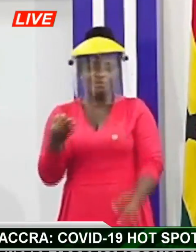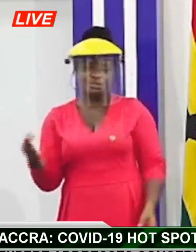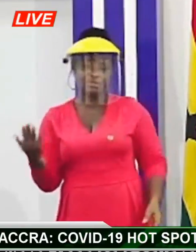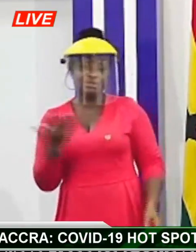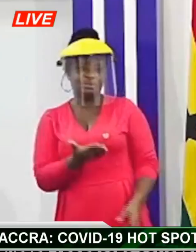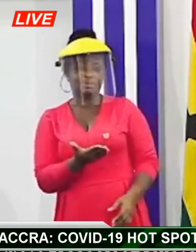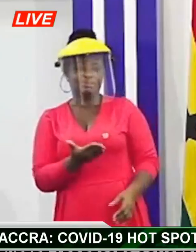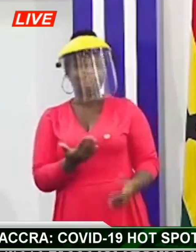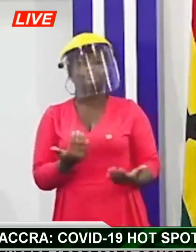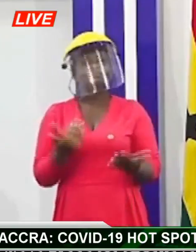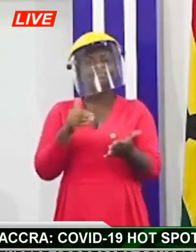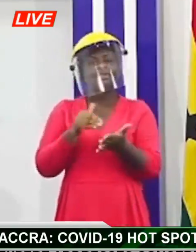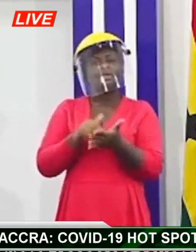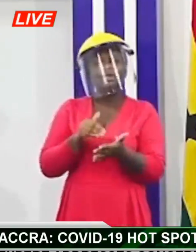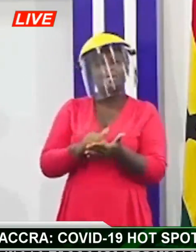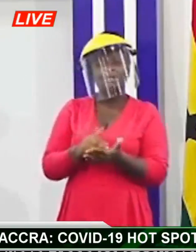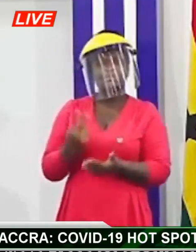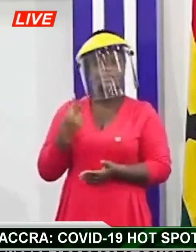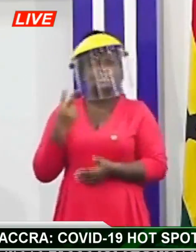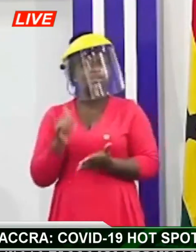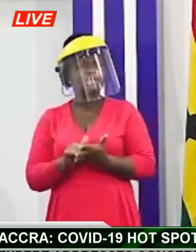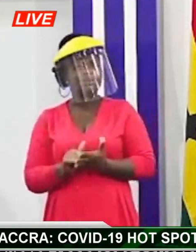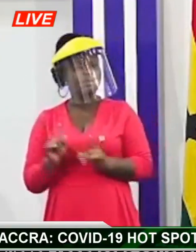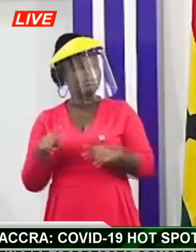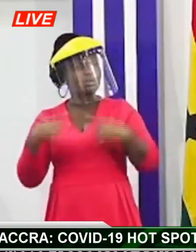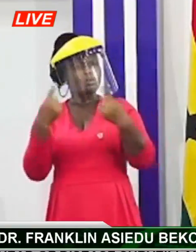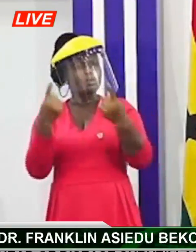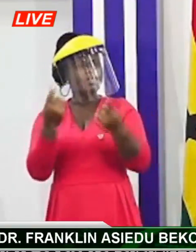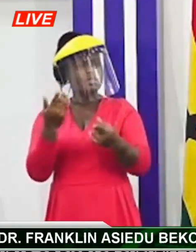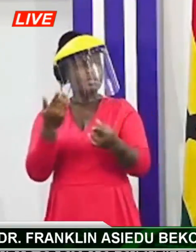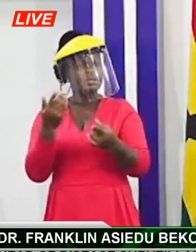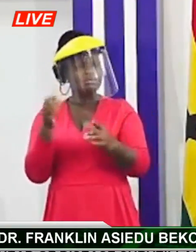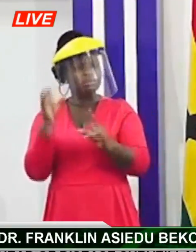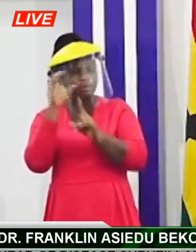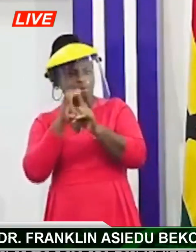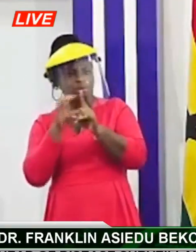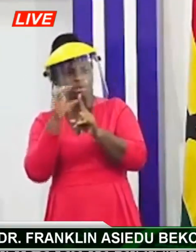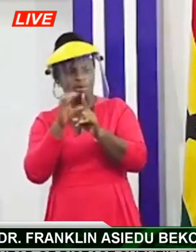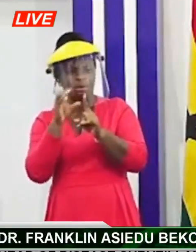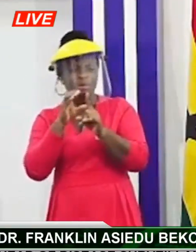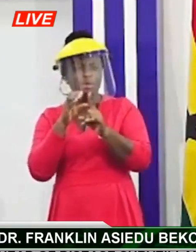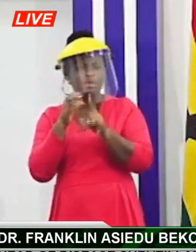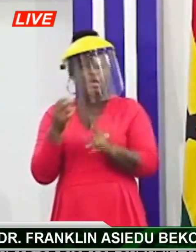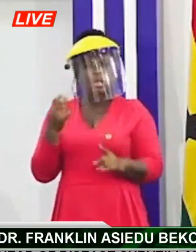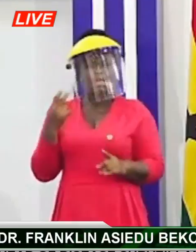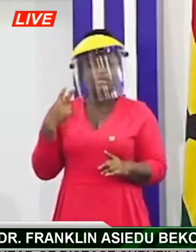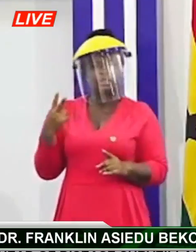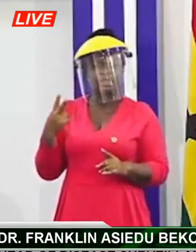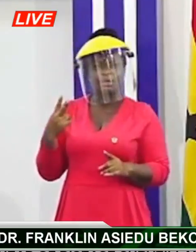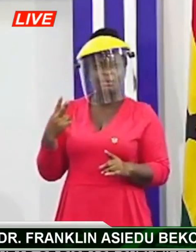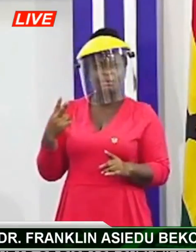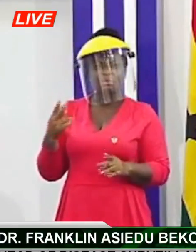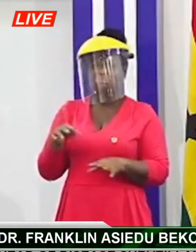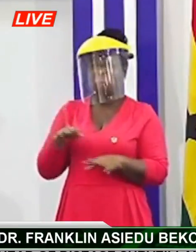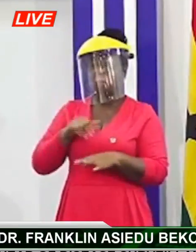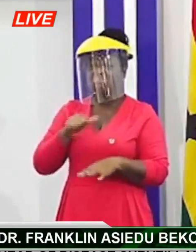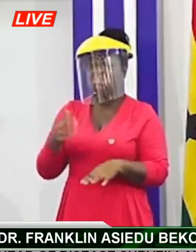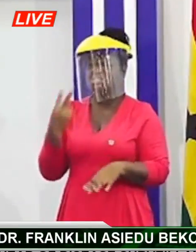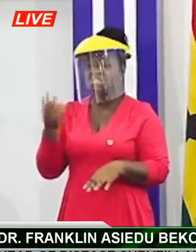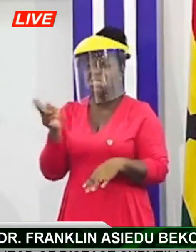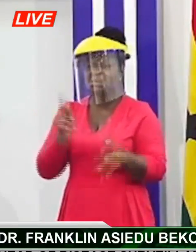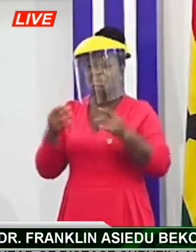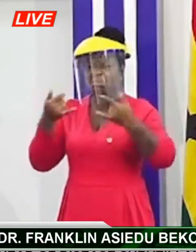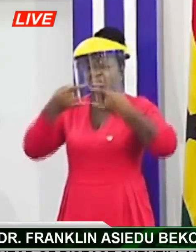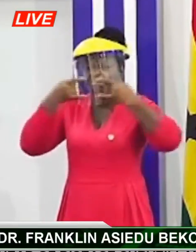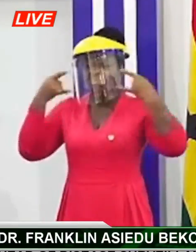you also see that i mean when you went there there was a cultural survey one of which was obvious was that you do not see people wearing face masks so it tells me